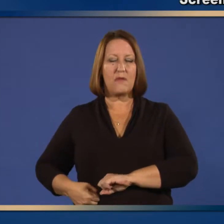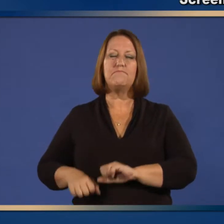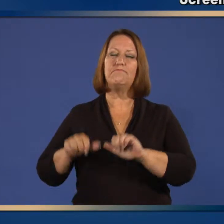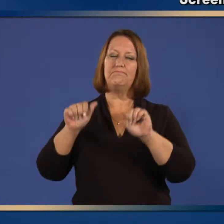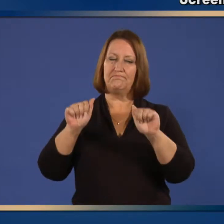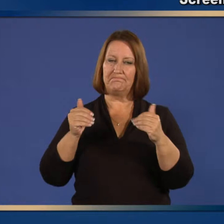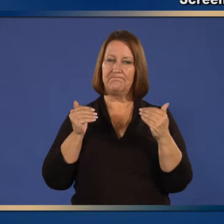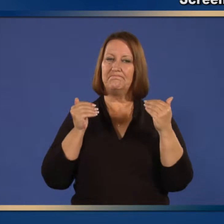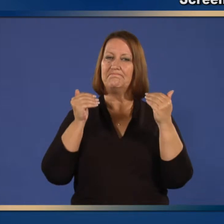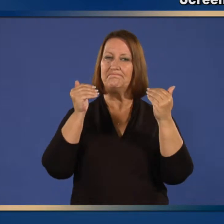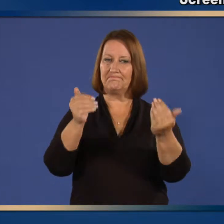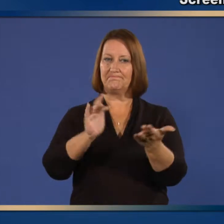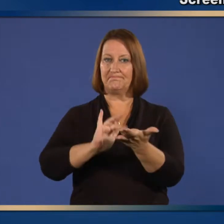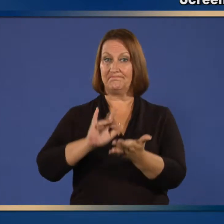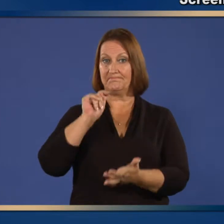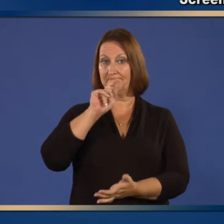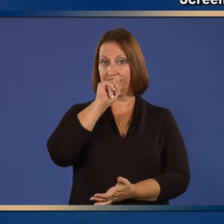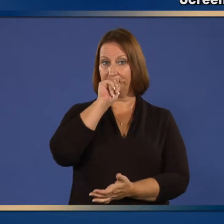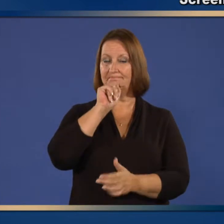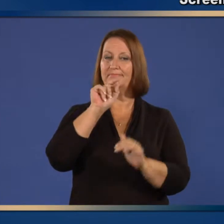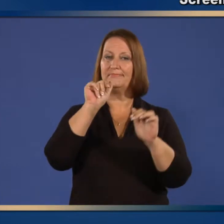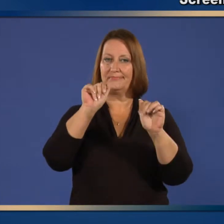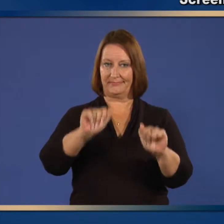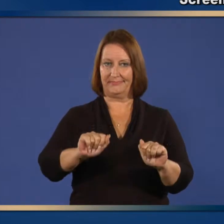use of influenza vaccine.